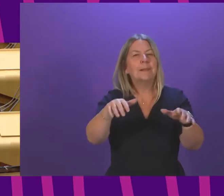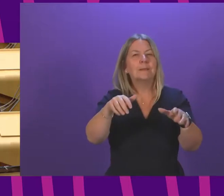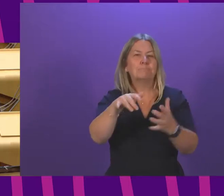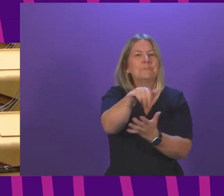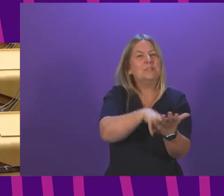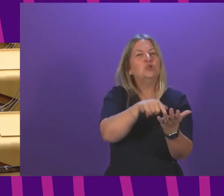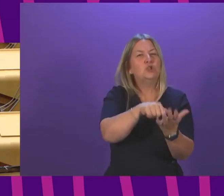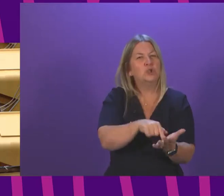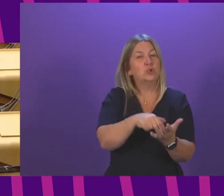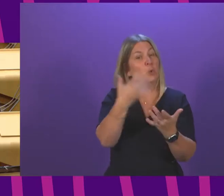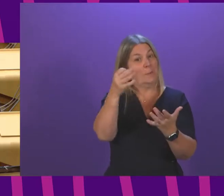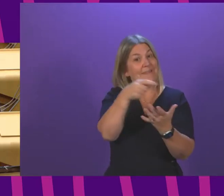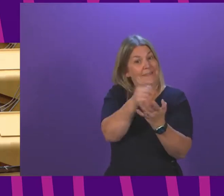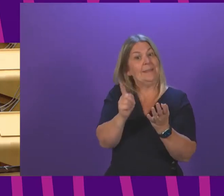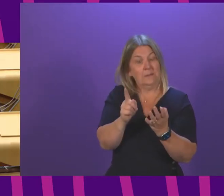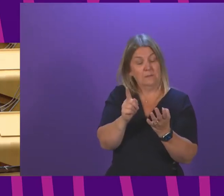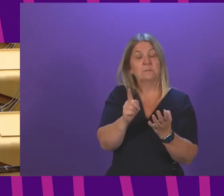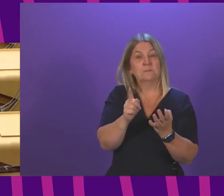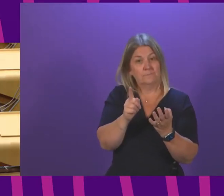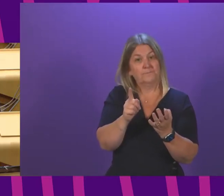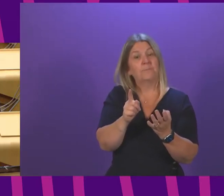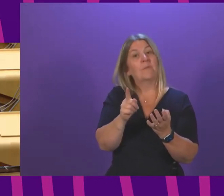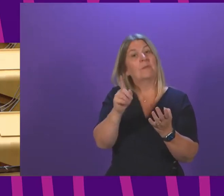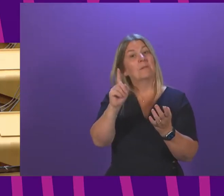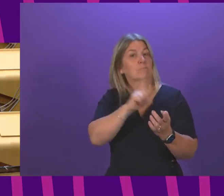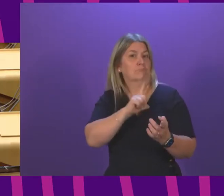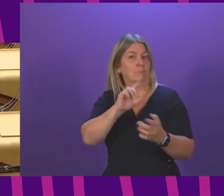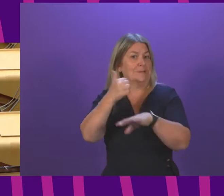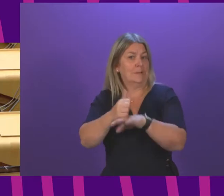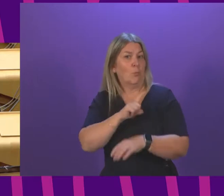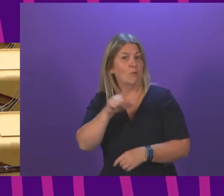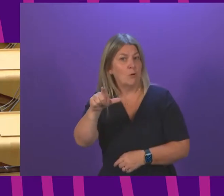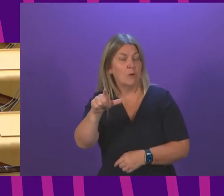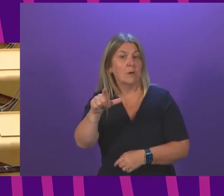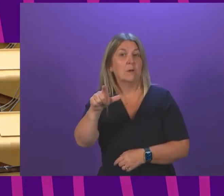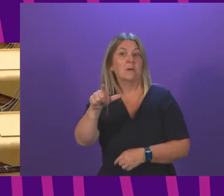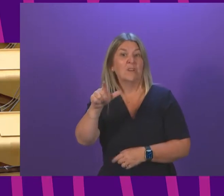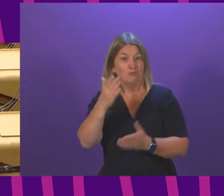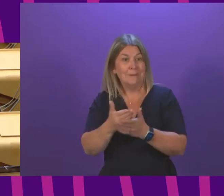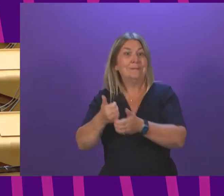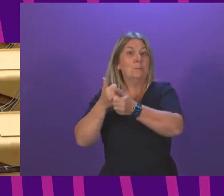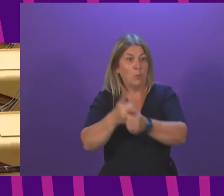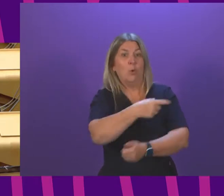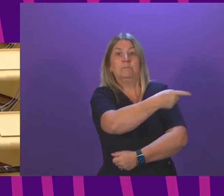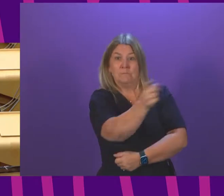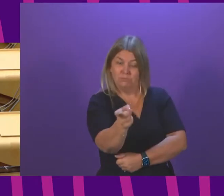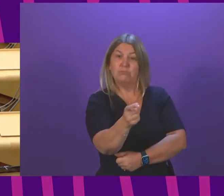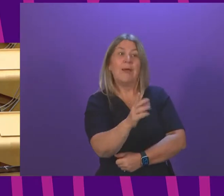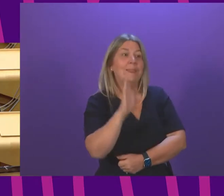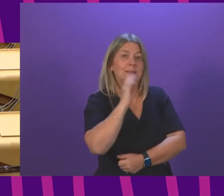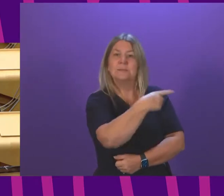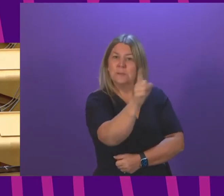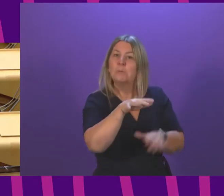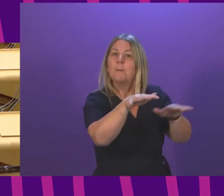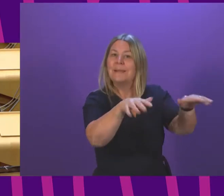heart of providing a platform and a voice for the individuals that Pauline McNeill raised. If it had not been for Chris Daly's original petition to